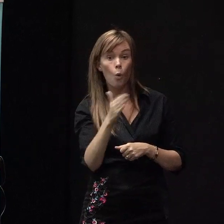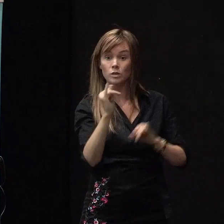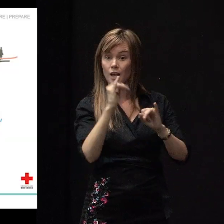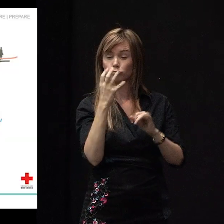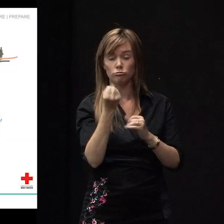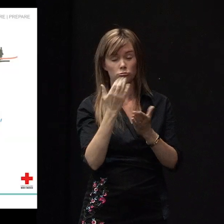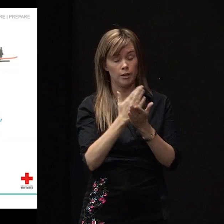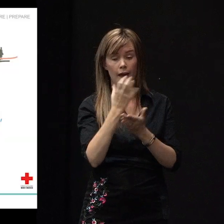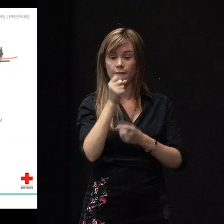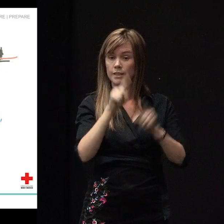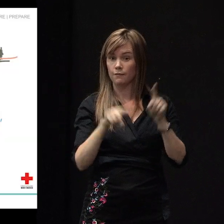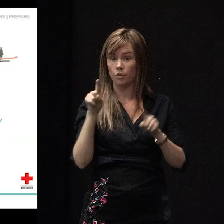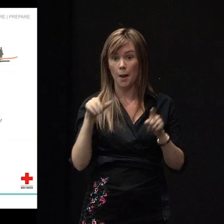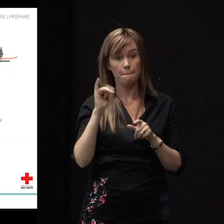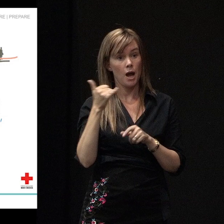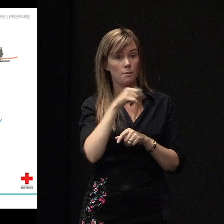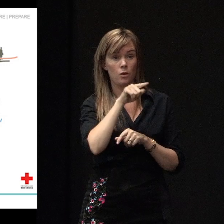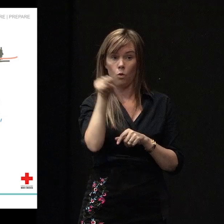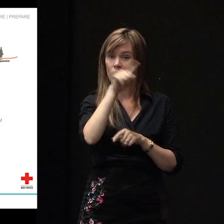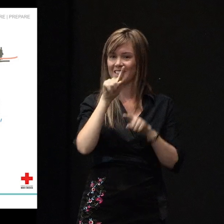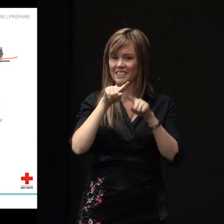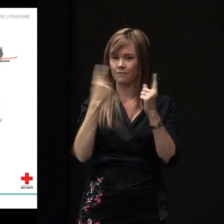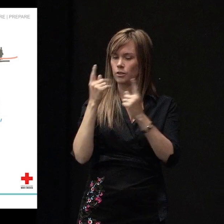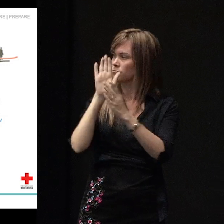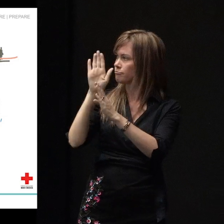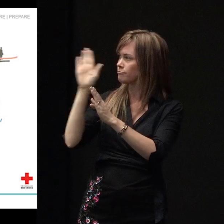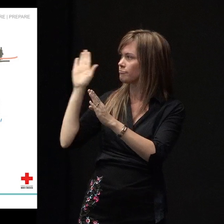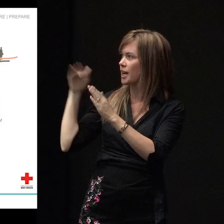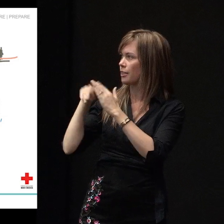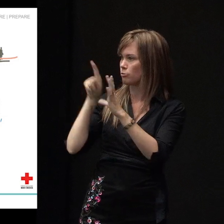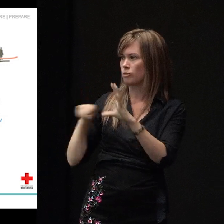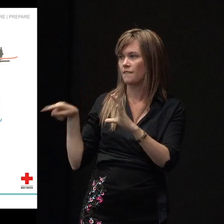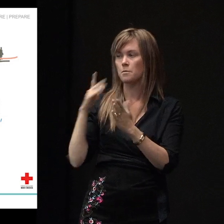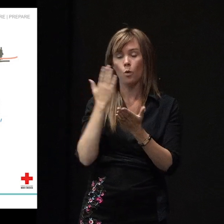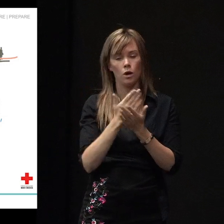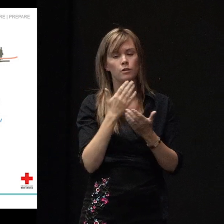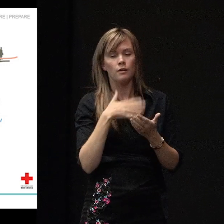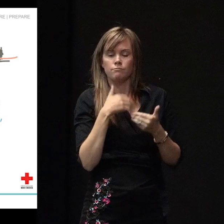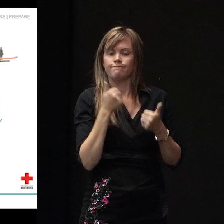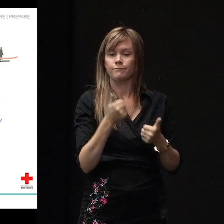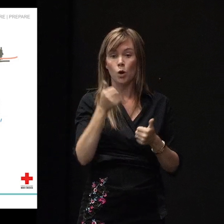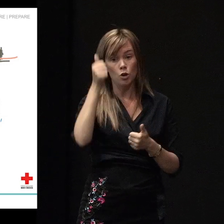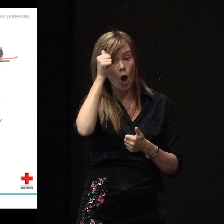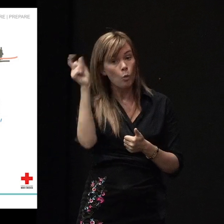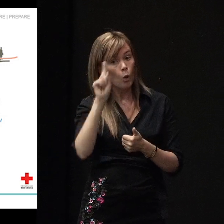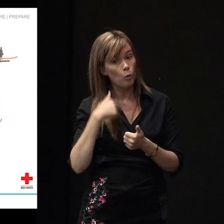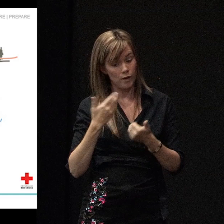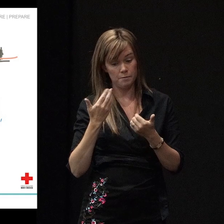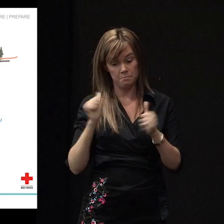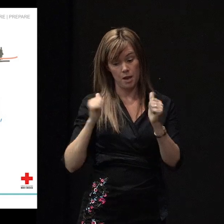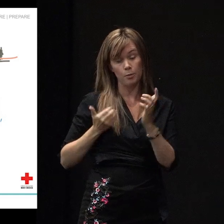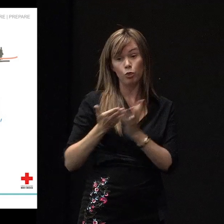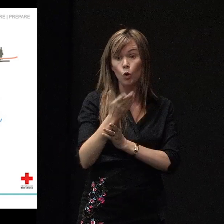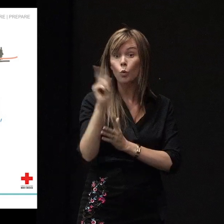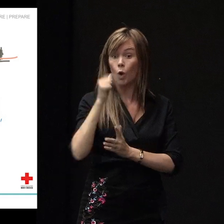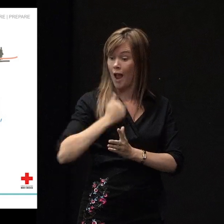quite different places on this graph. But there are a few things that I find really reassuring. One is to know that what we're going through and what we're experiencing is